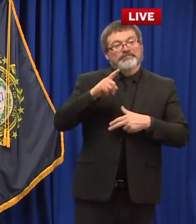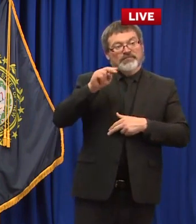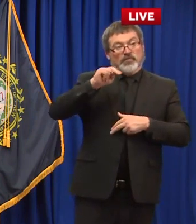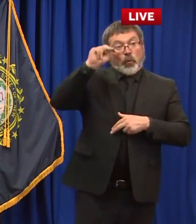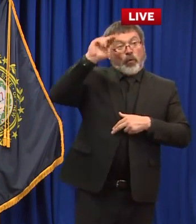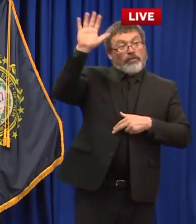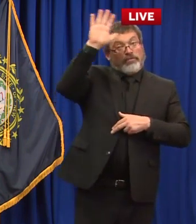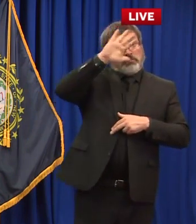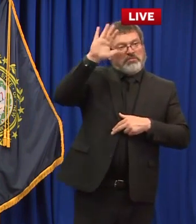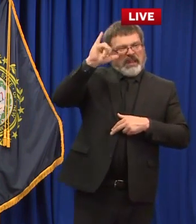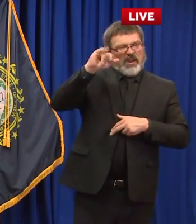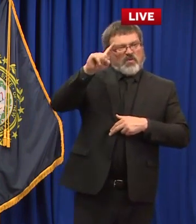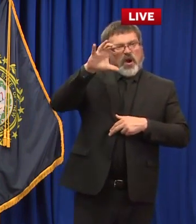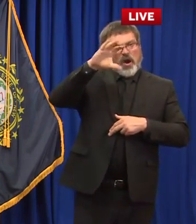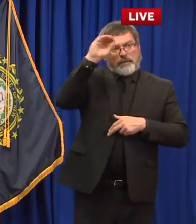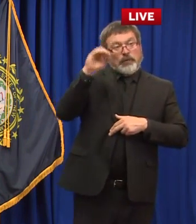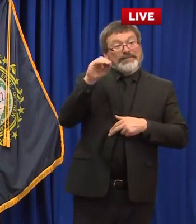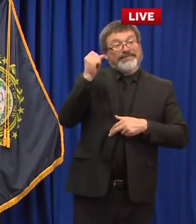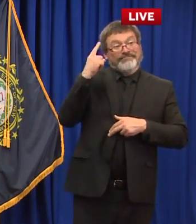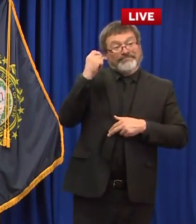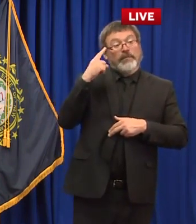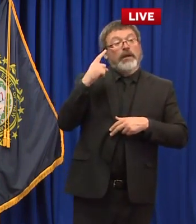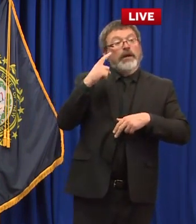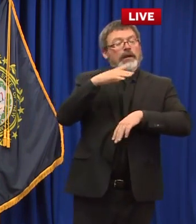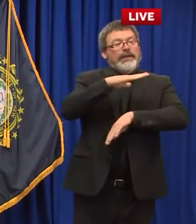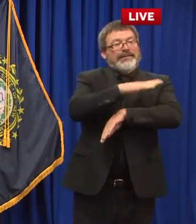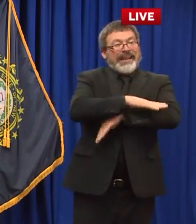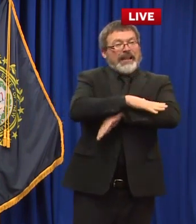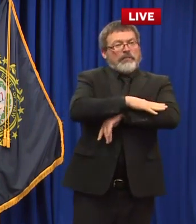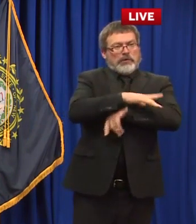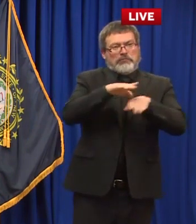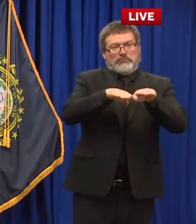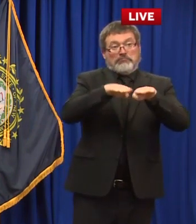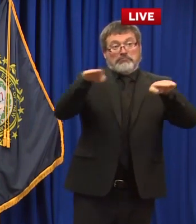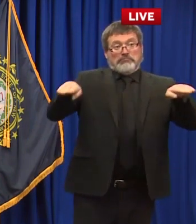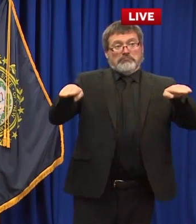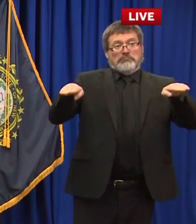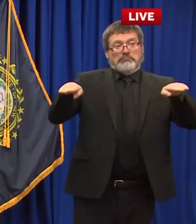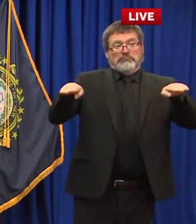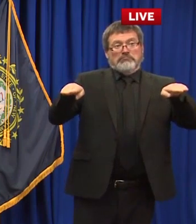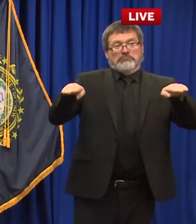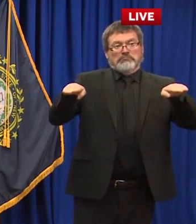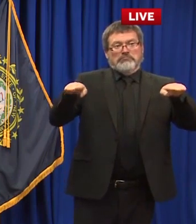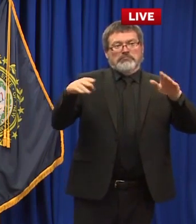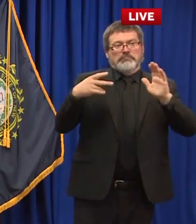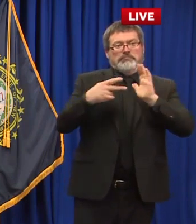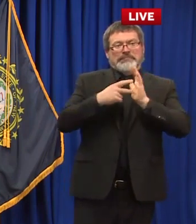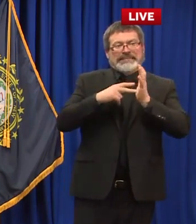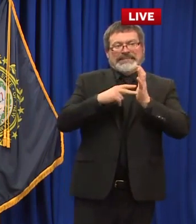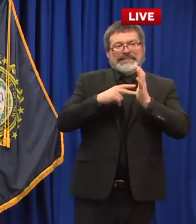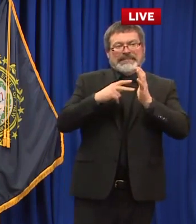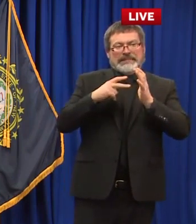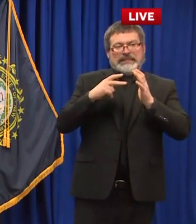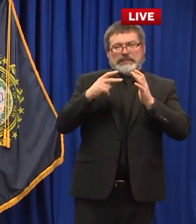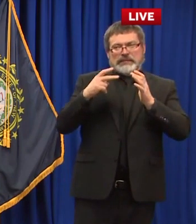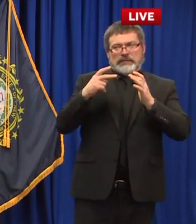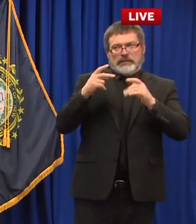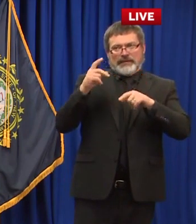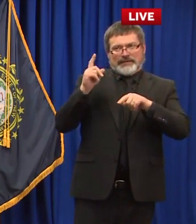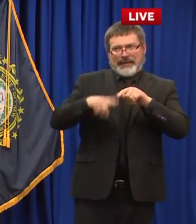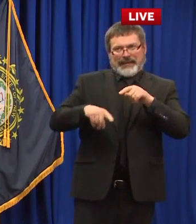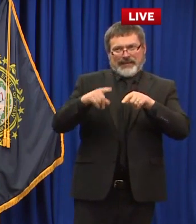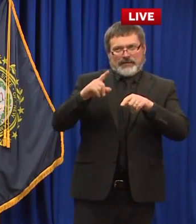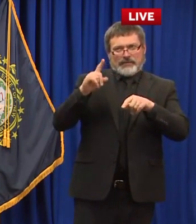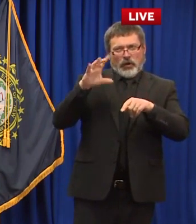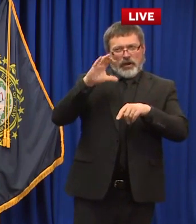but if their tables are six feet apart they probably won't be anywhere near that and we're looking for the same thing down here and